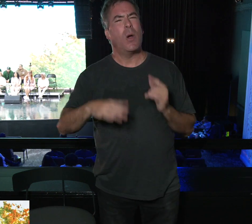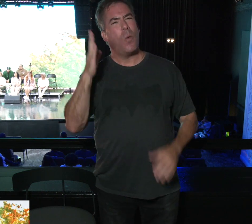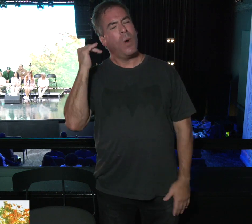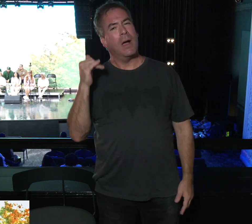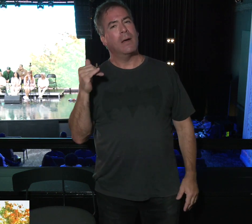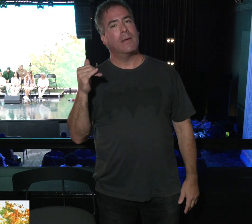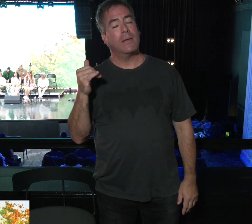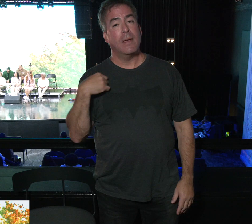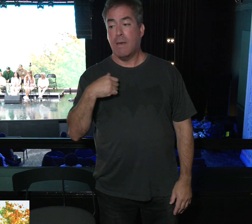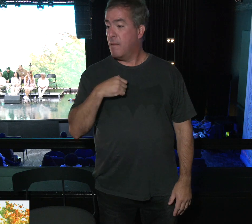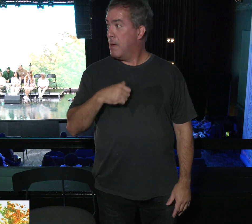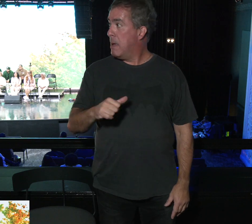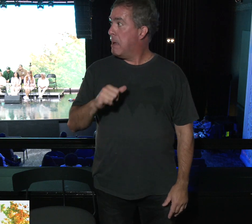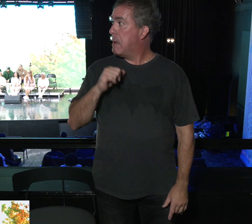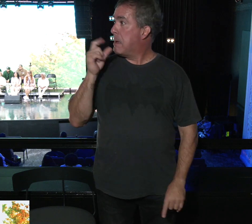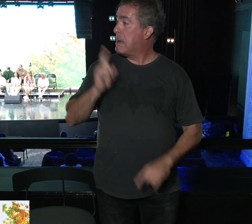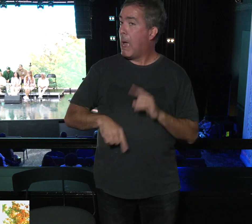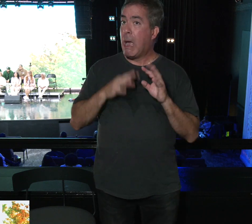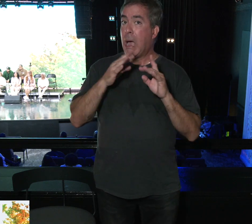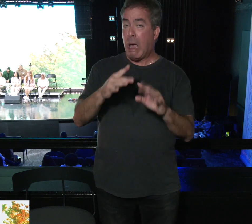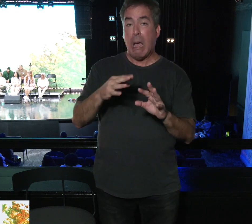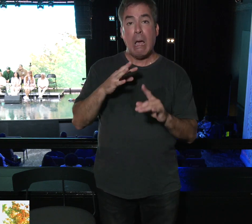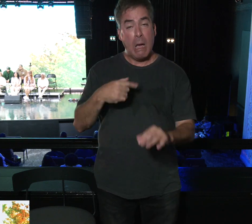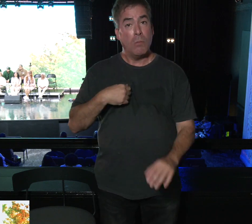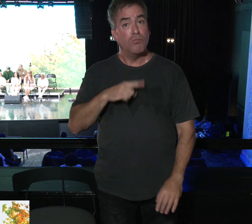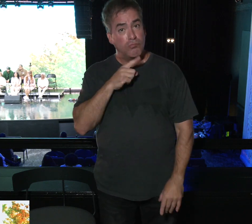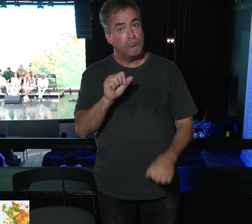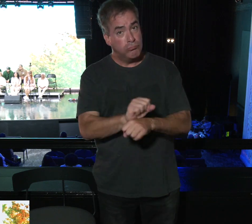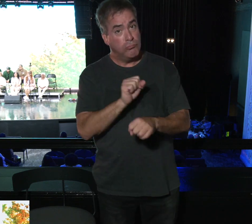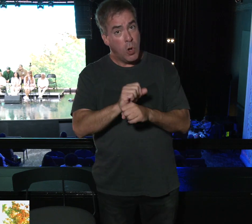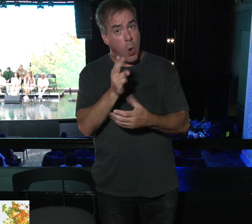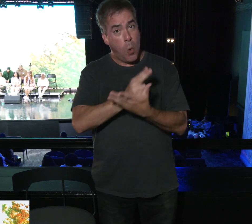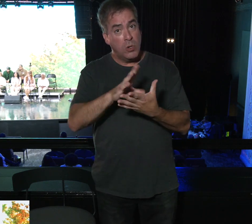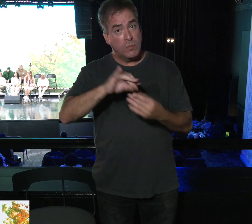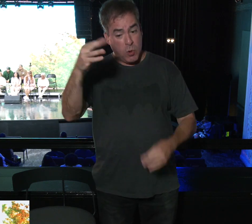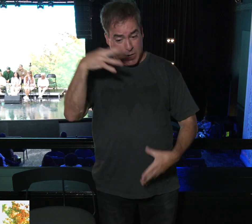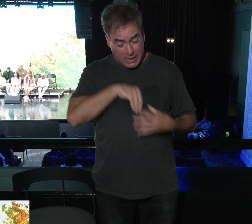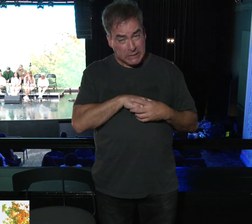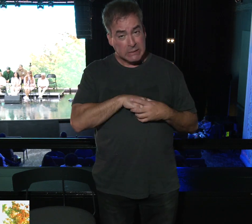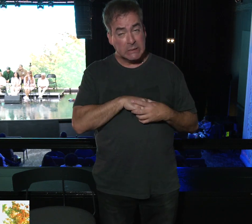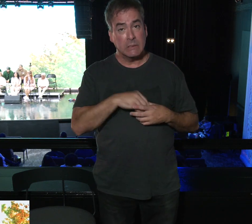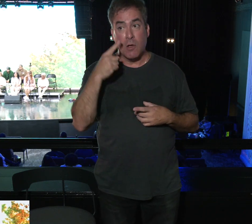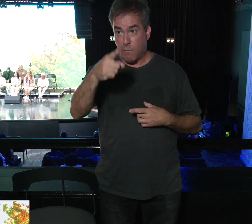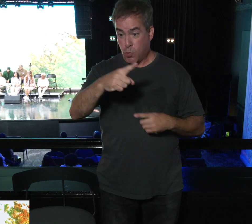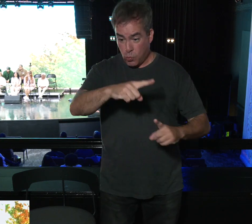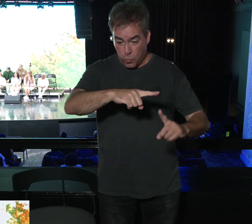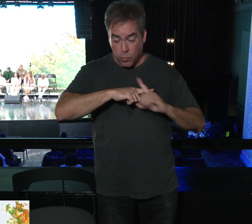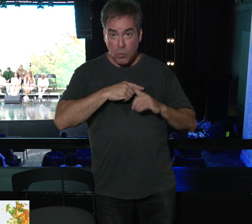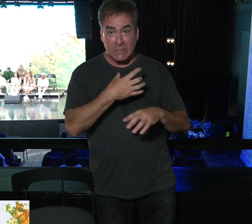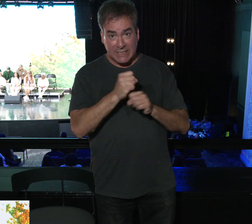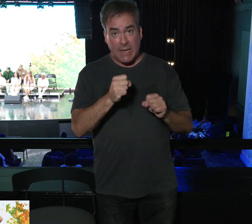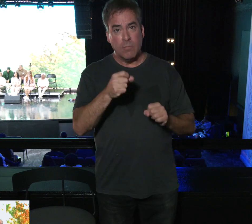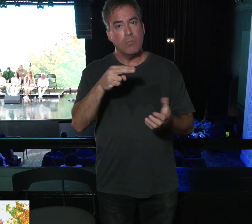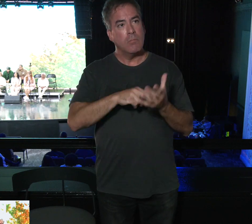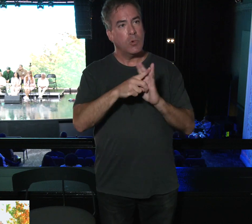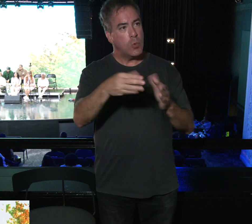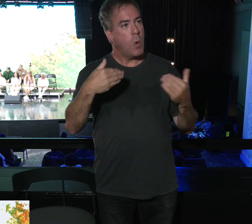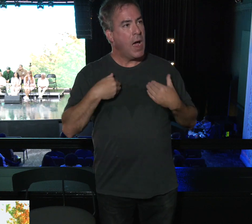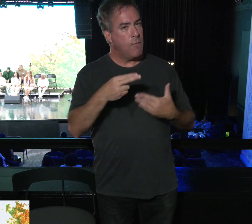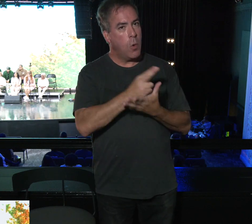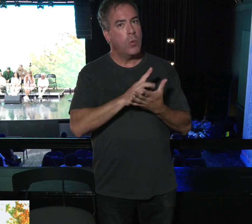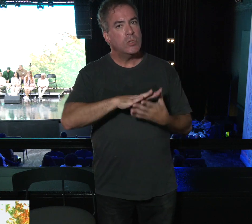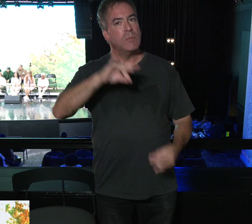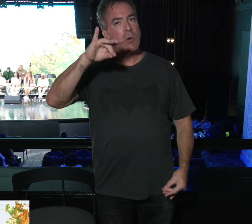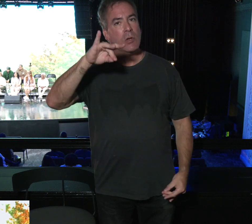If I don't speak in tongues, do I really have the Holy Spirit? If you are saved, you have the Holy Spirit,